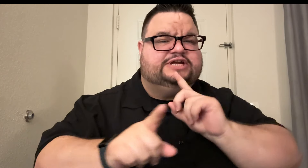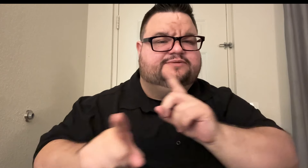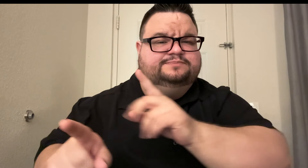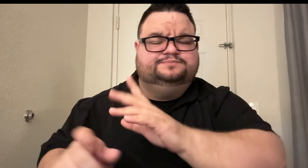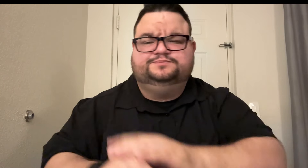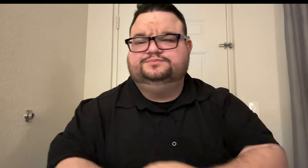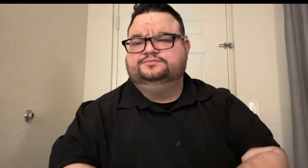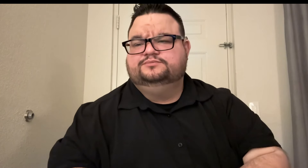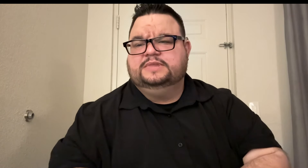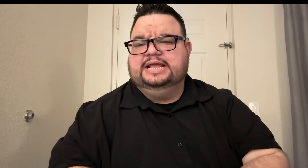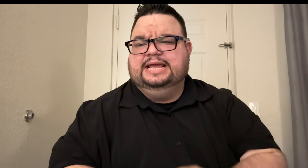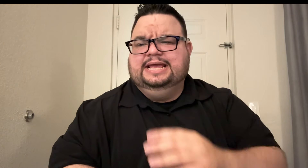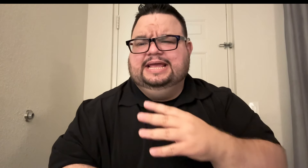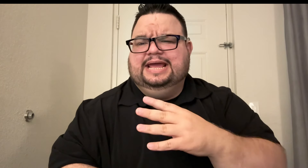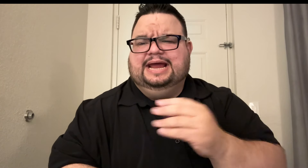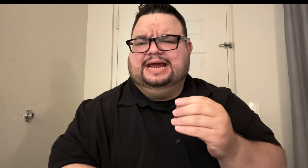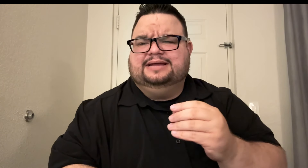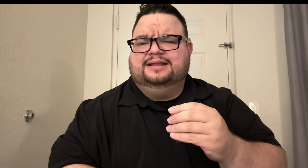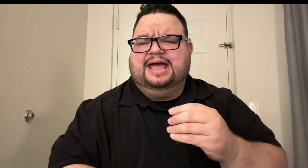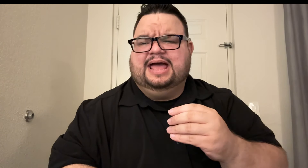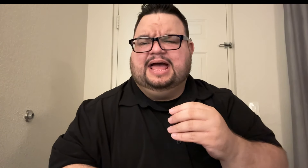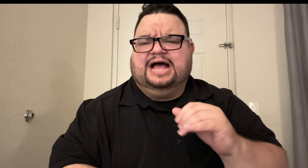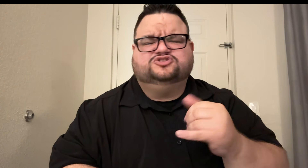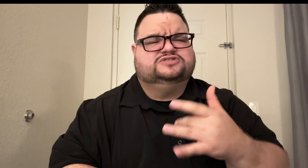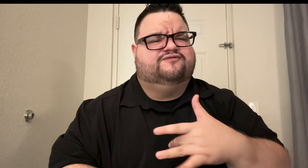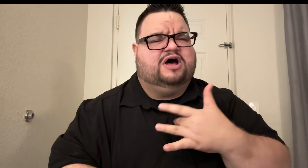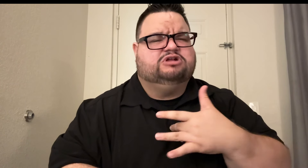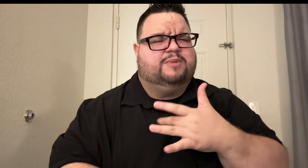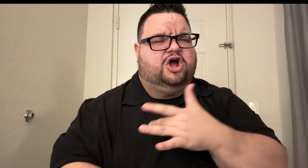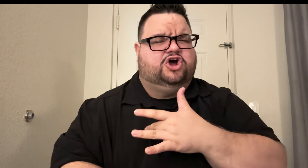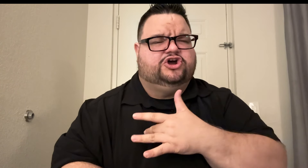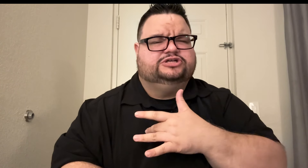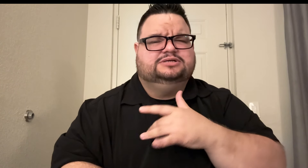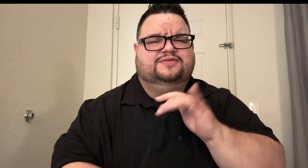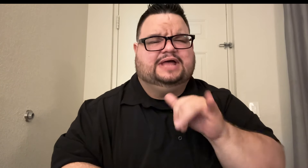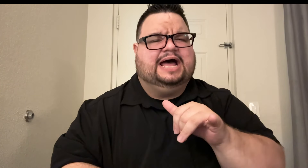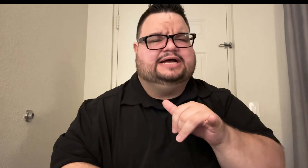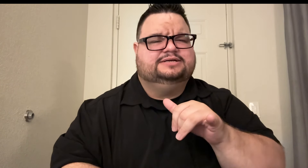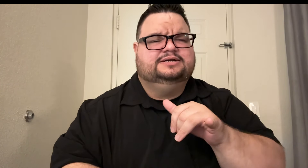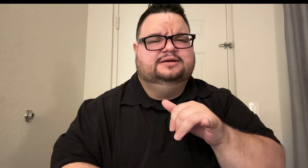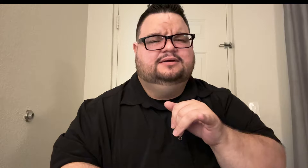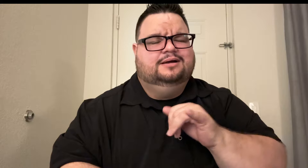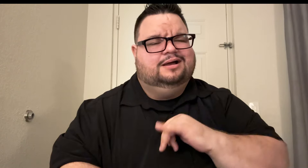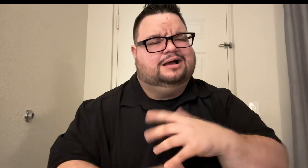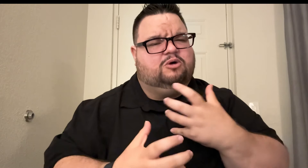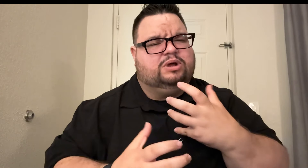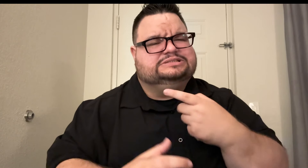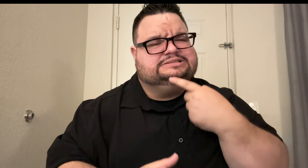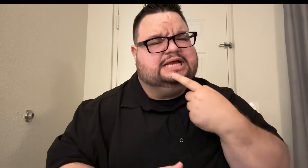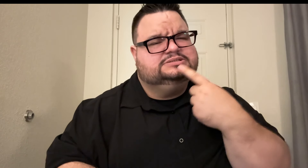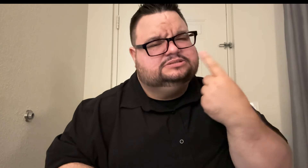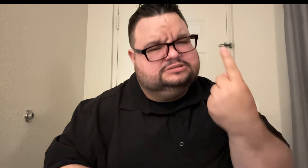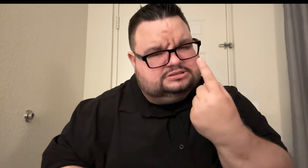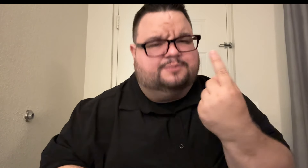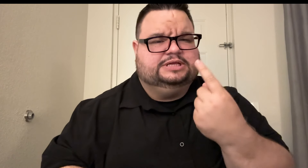And I just felt in my heart that I want to say something